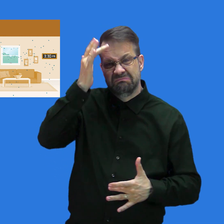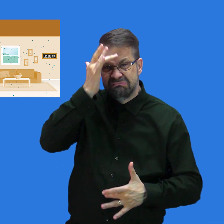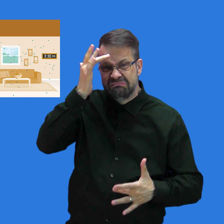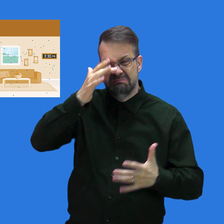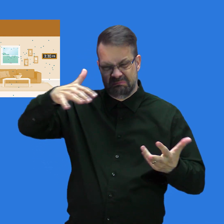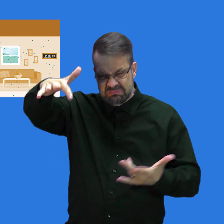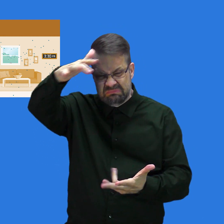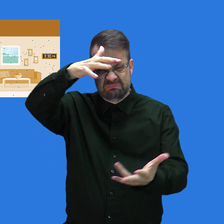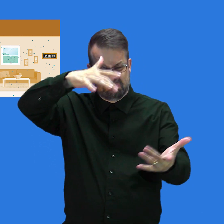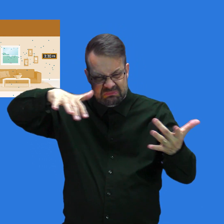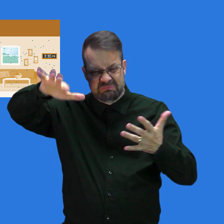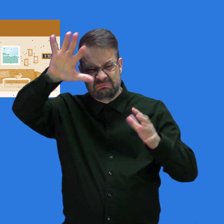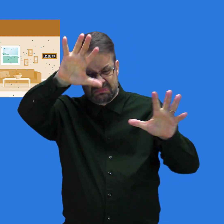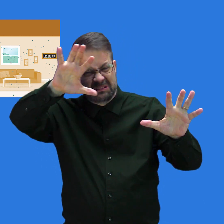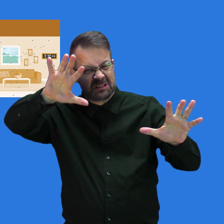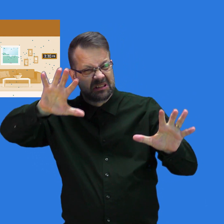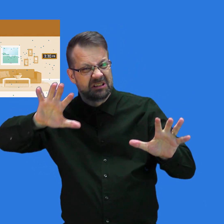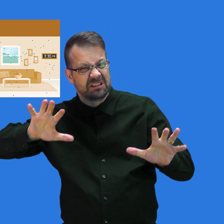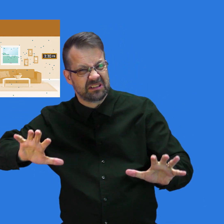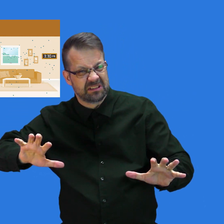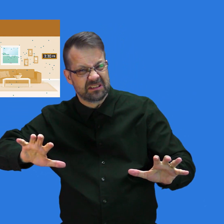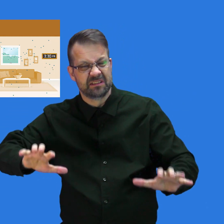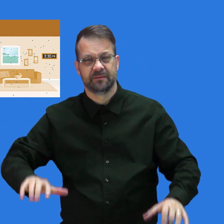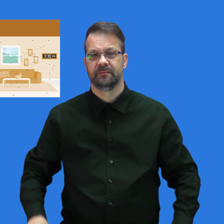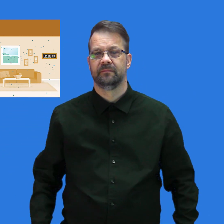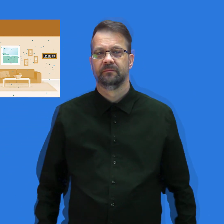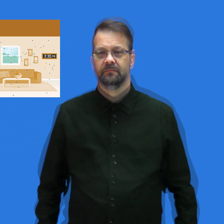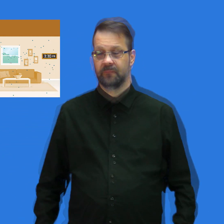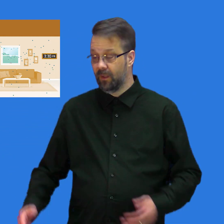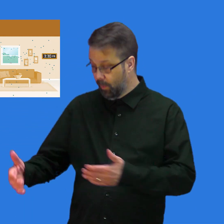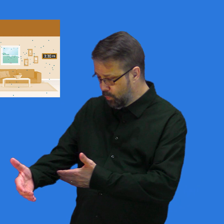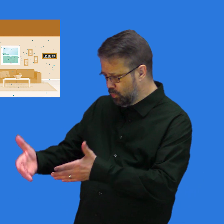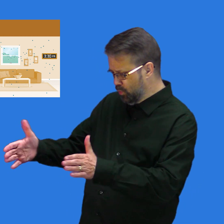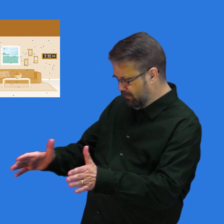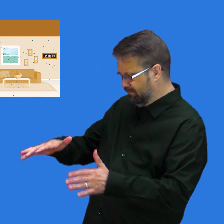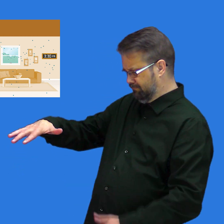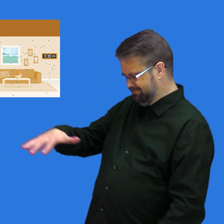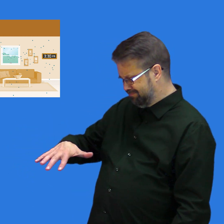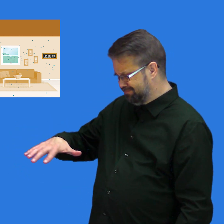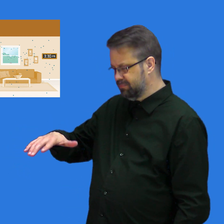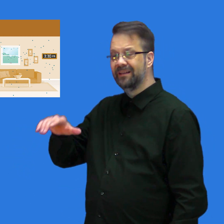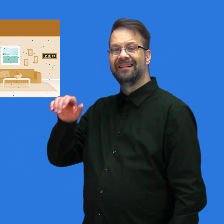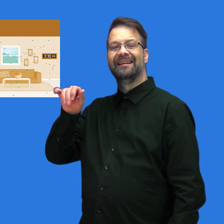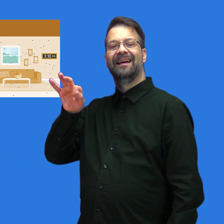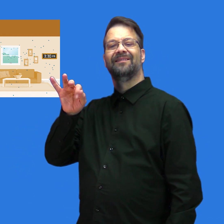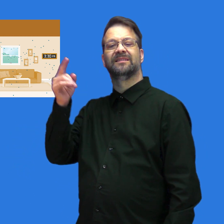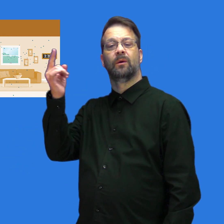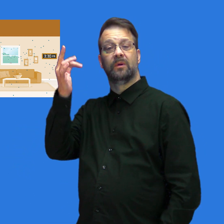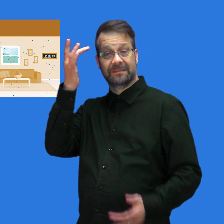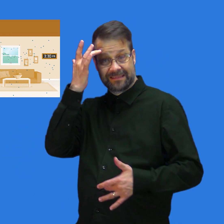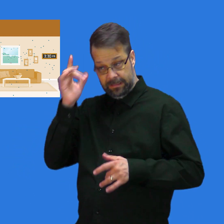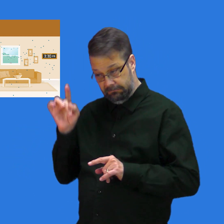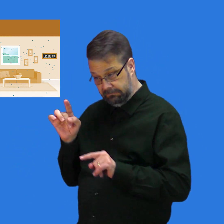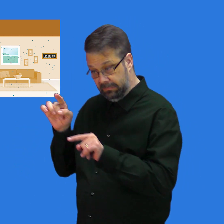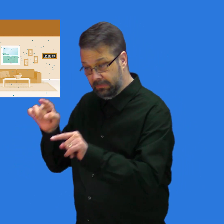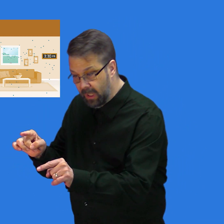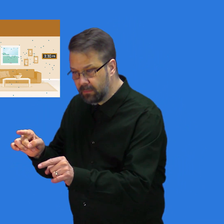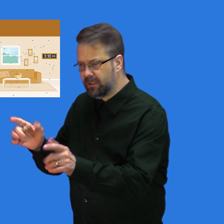lot of virus particles in the air. The picture on the left shows how many virus particles would be in the air